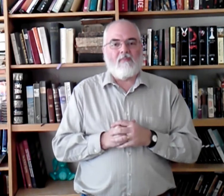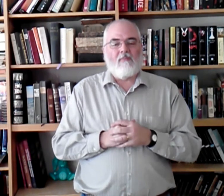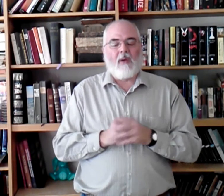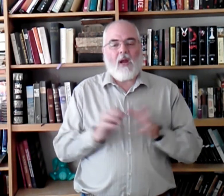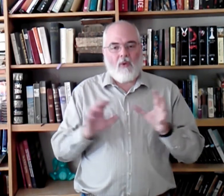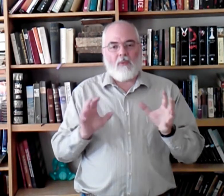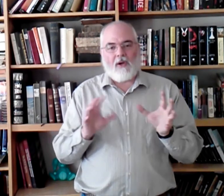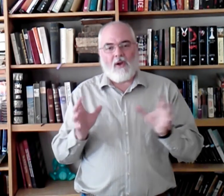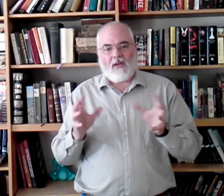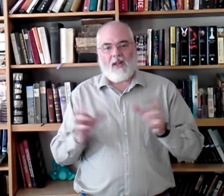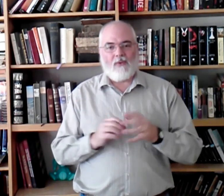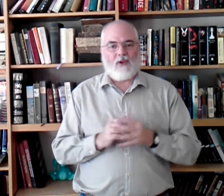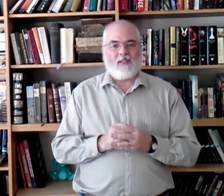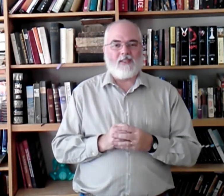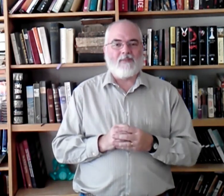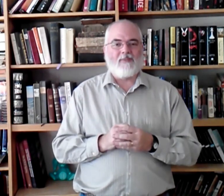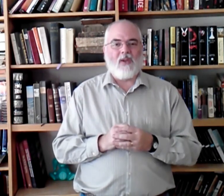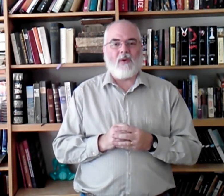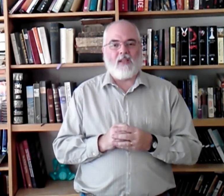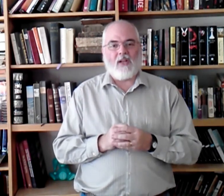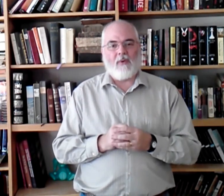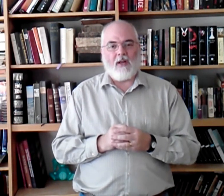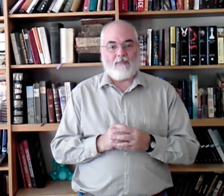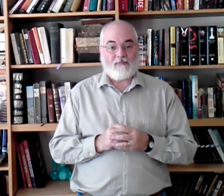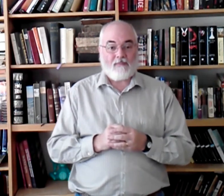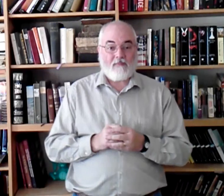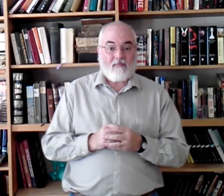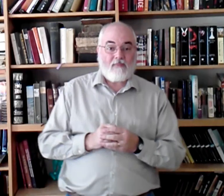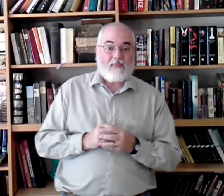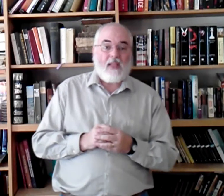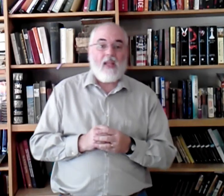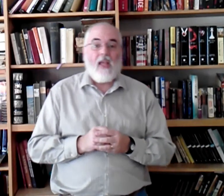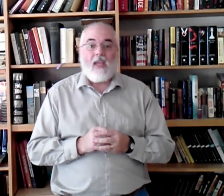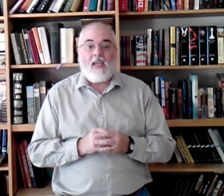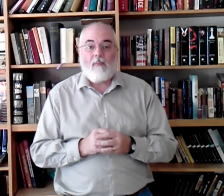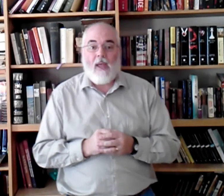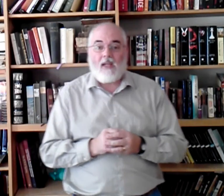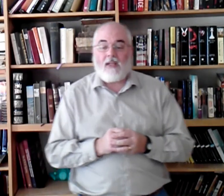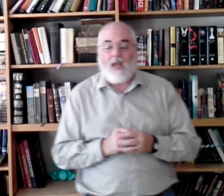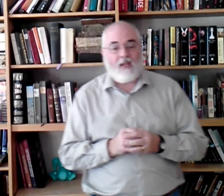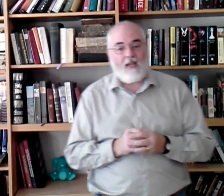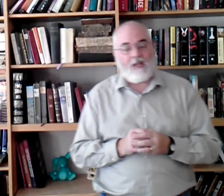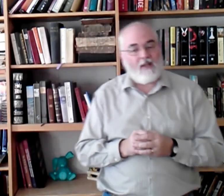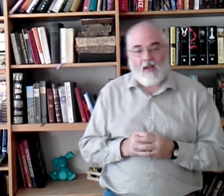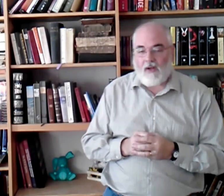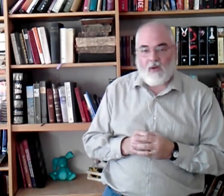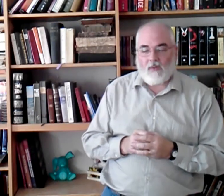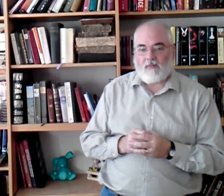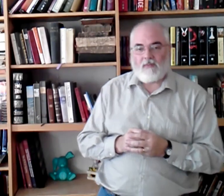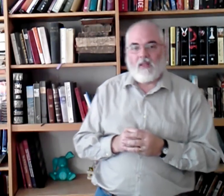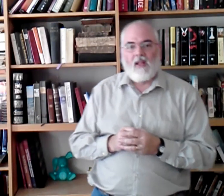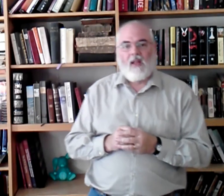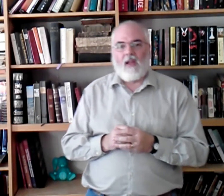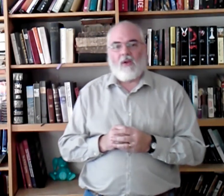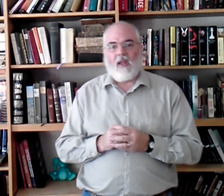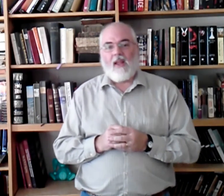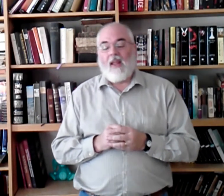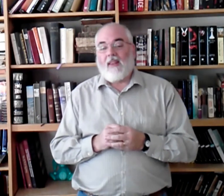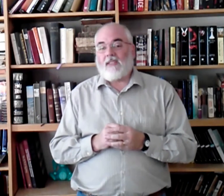But I will put it all together in phrases. Okay, so here we go. He paid a debt he did not owe. Okay? This